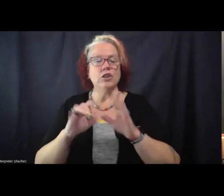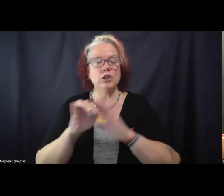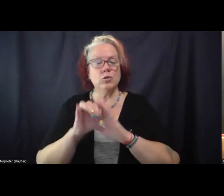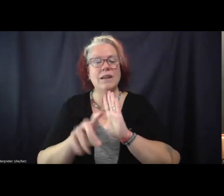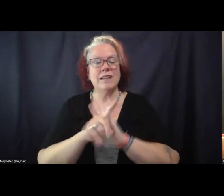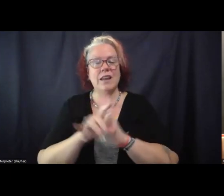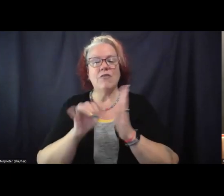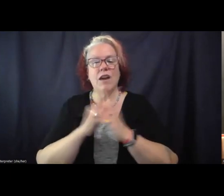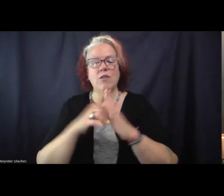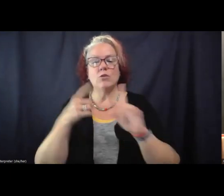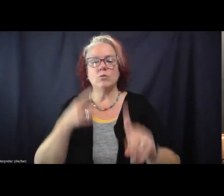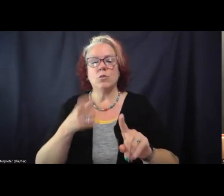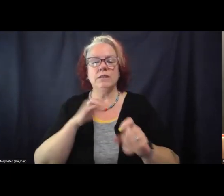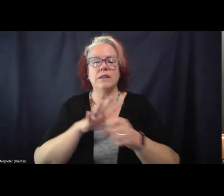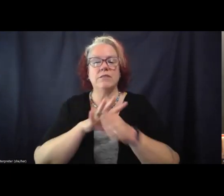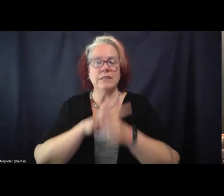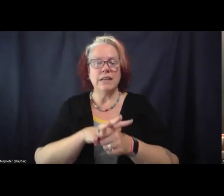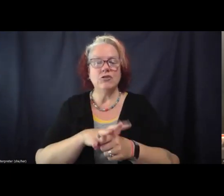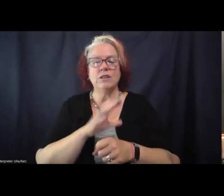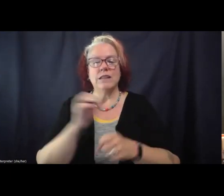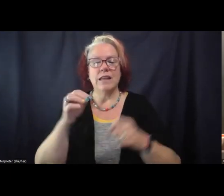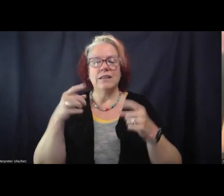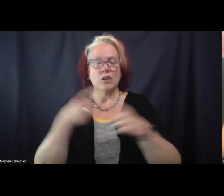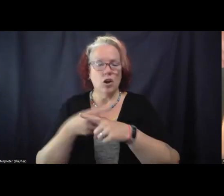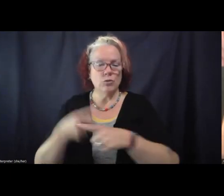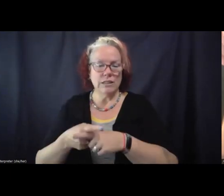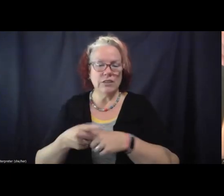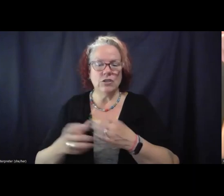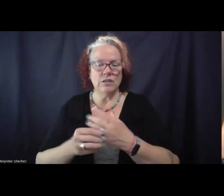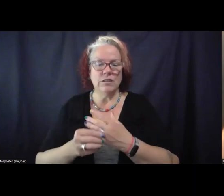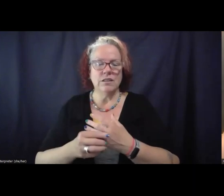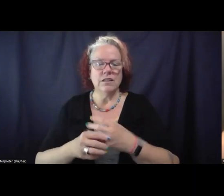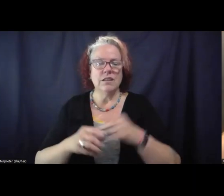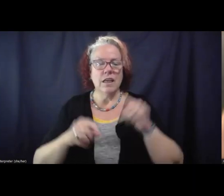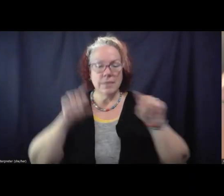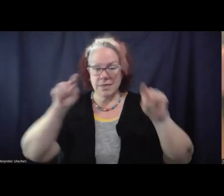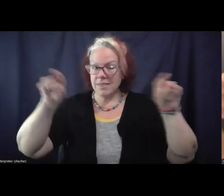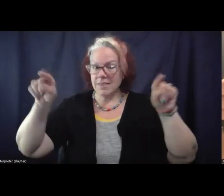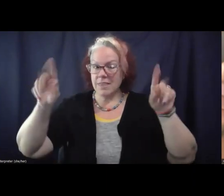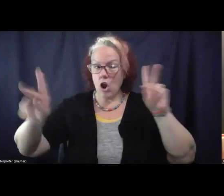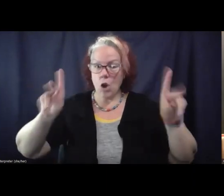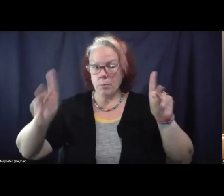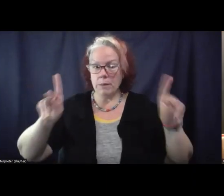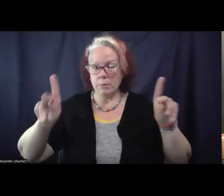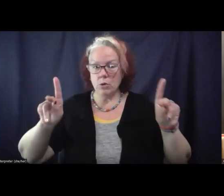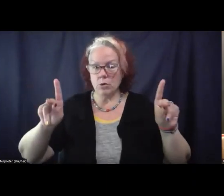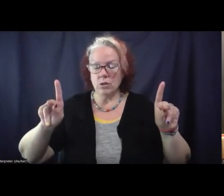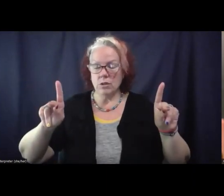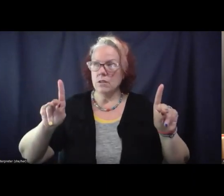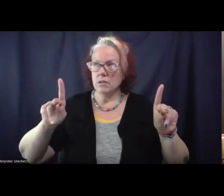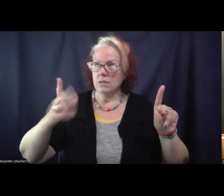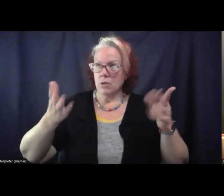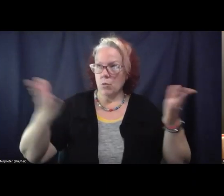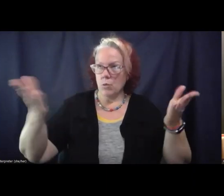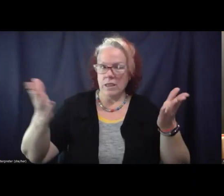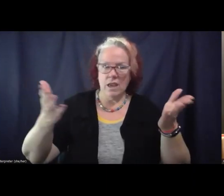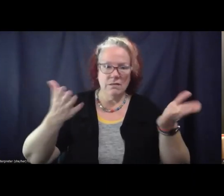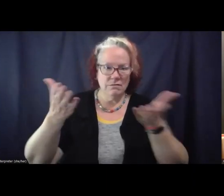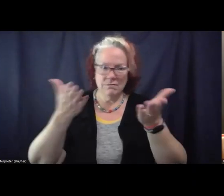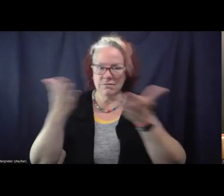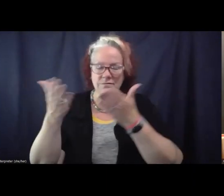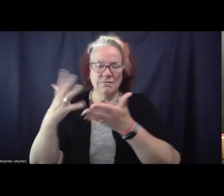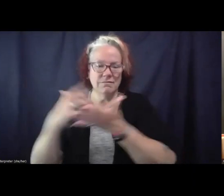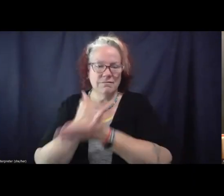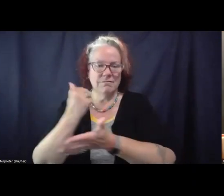points of tension and contradiction and being like, there's people at these points to leverage against it, right? So there's people meeting with different